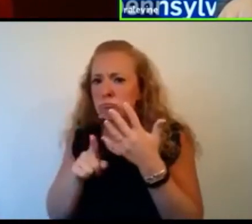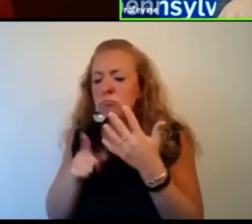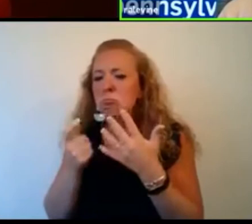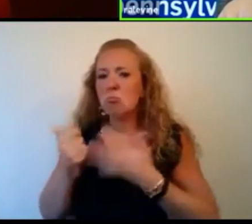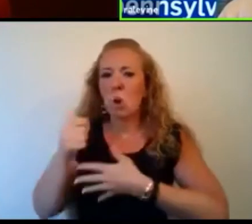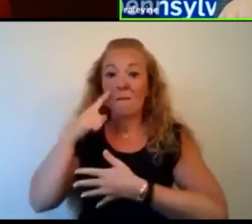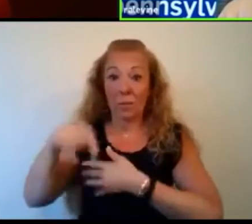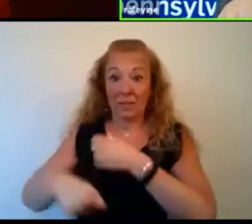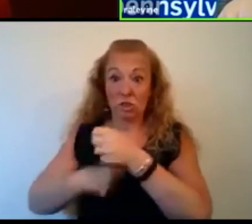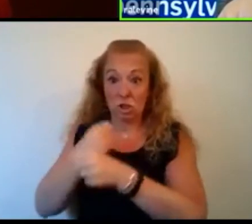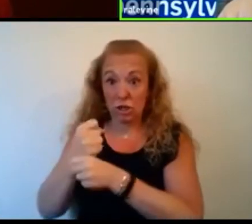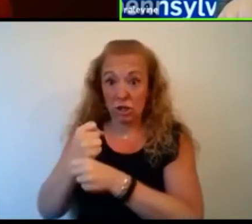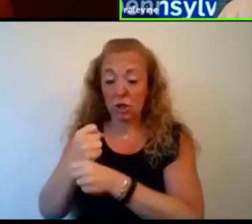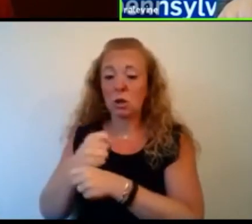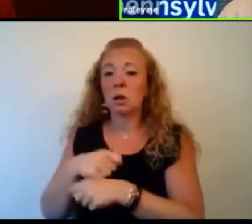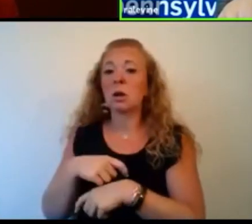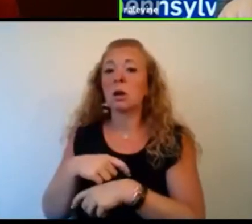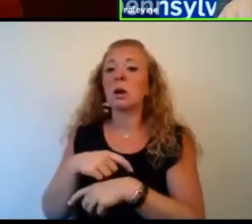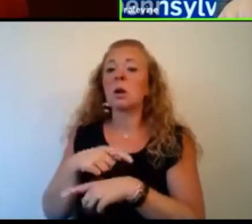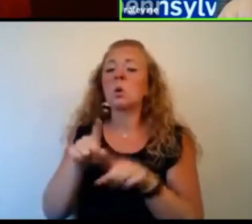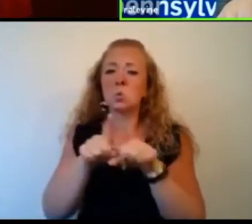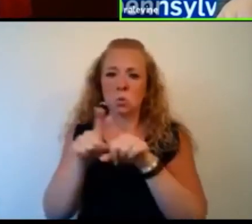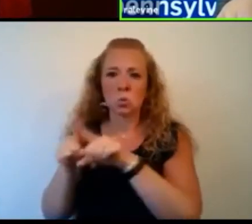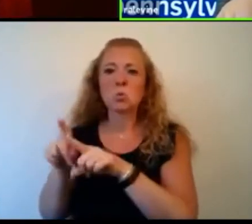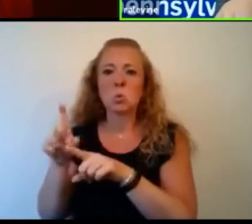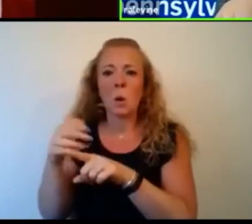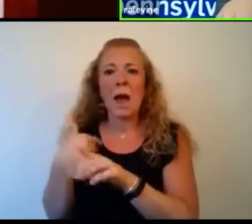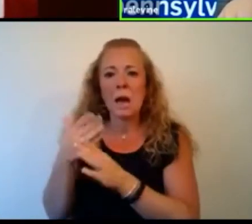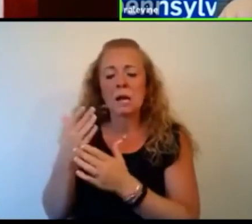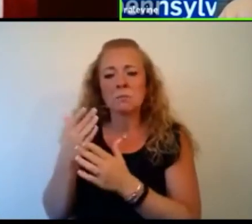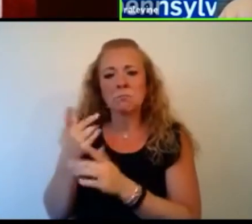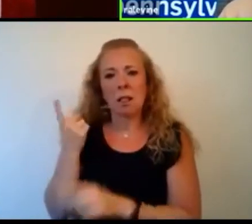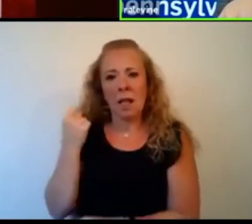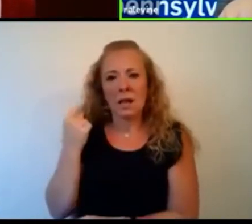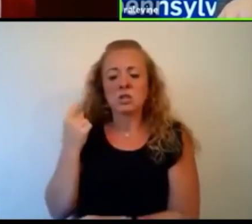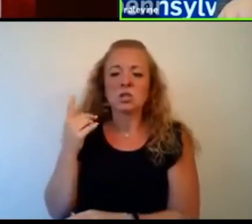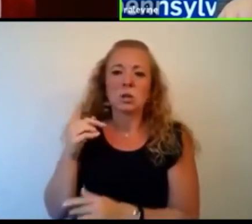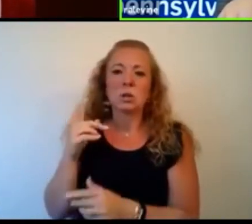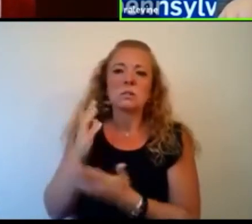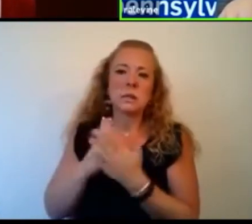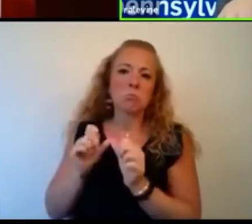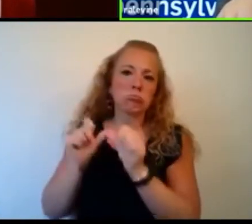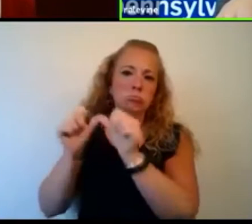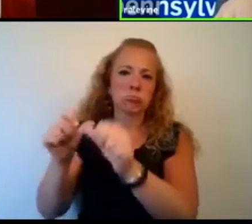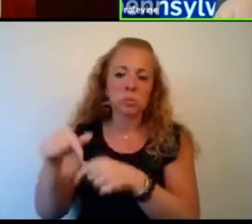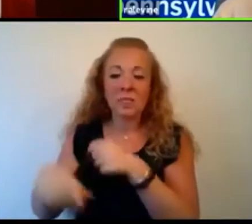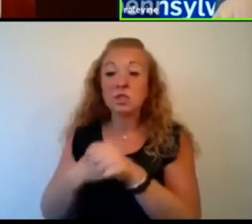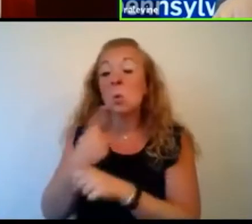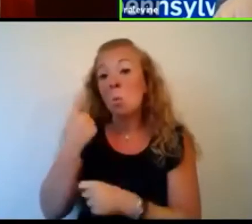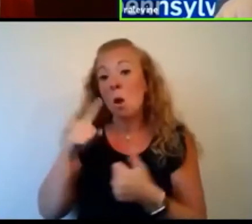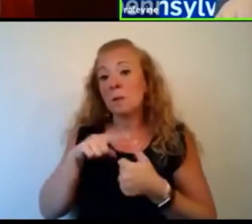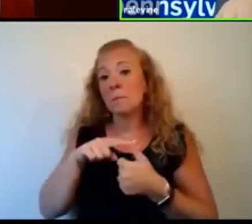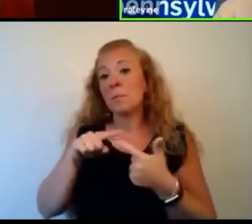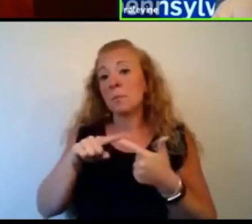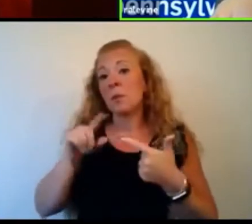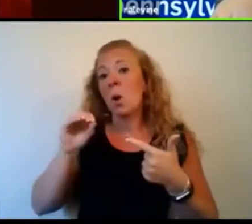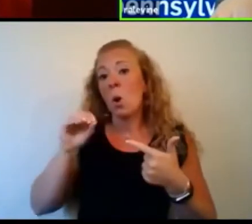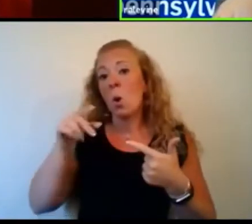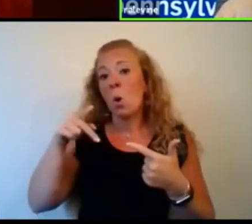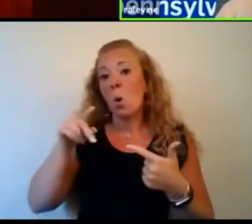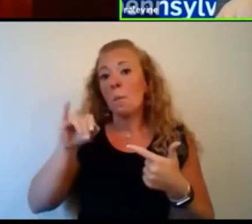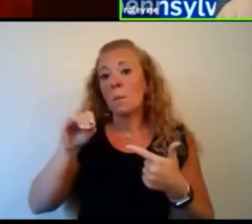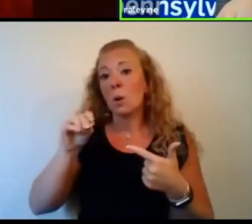And I can relate some of the ones we worked on last year, which of course continue. So the opioid crisis has not gone away.